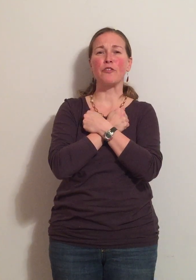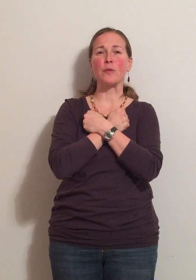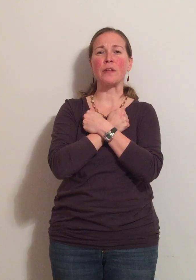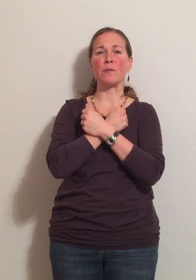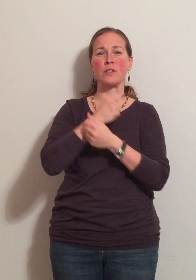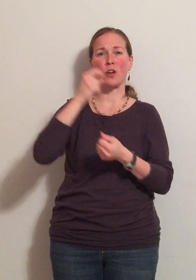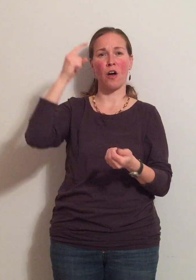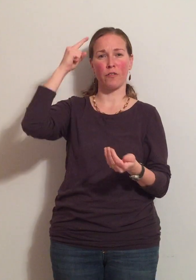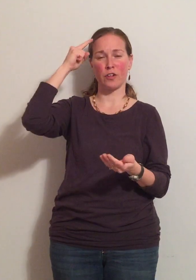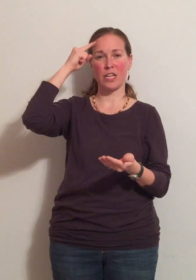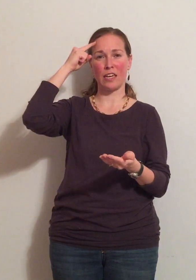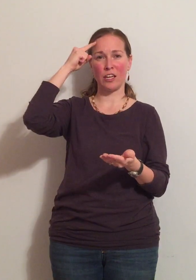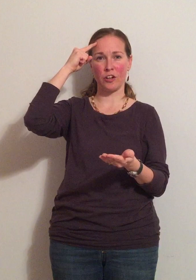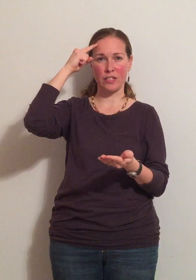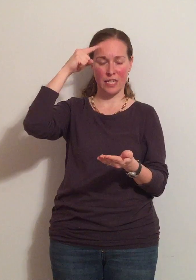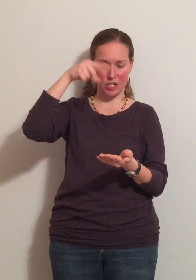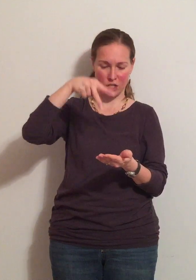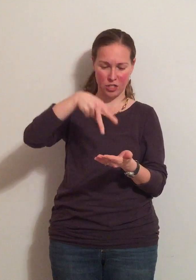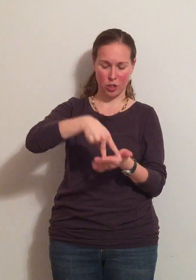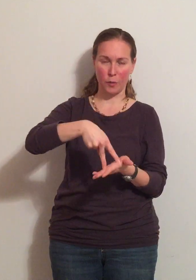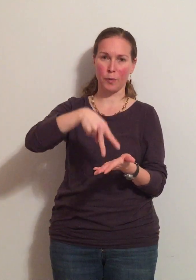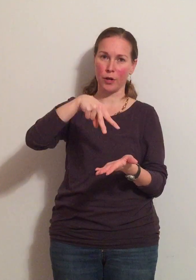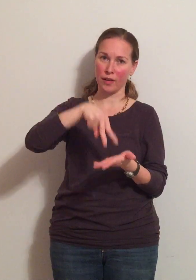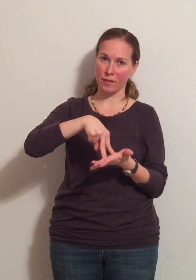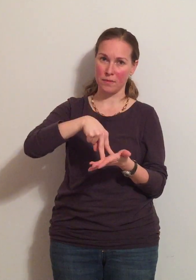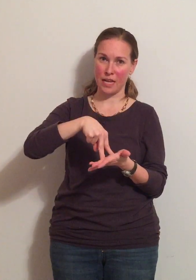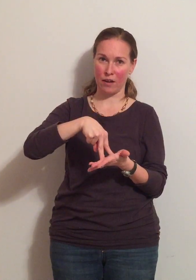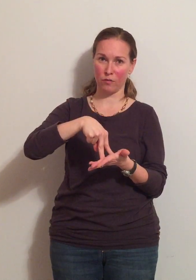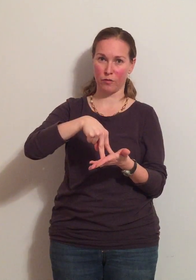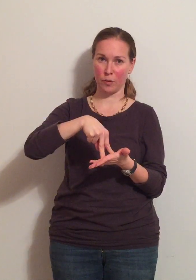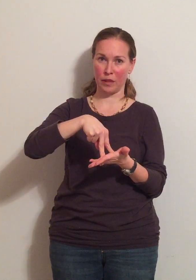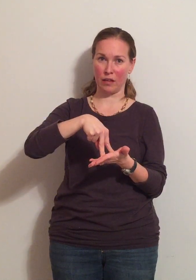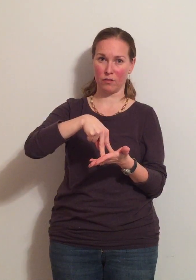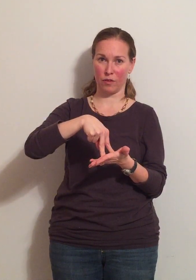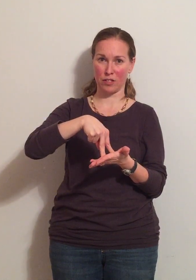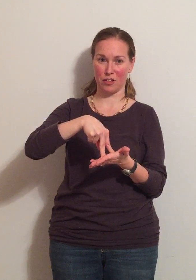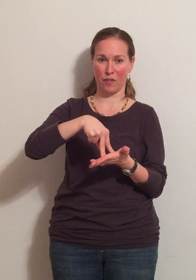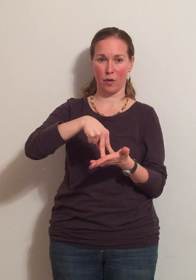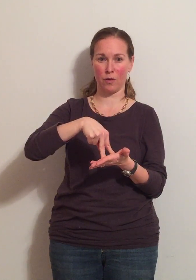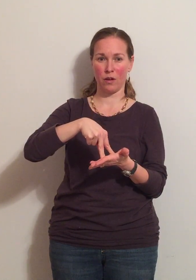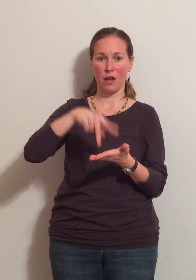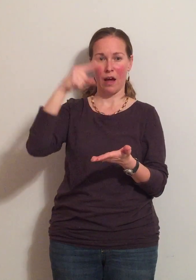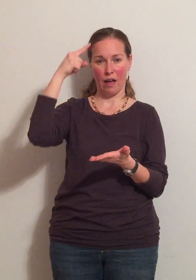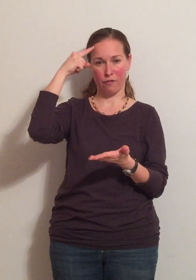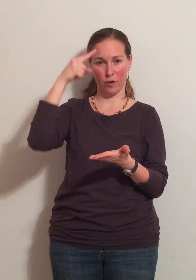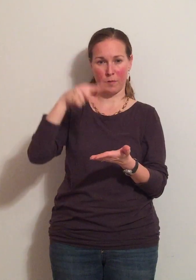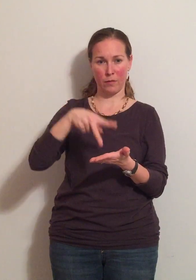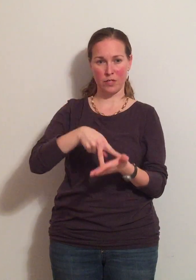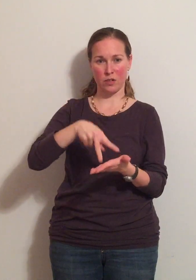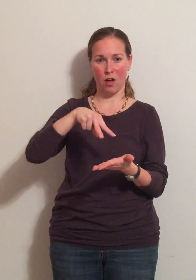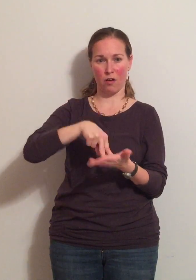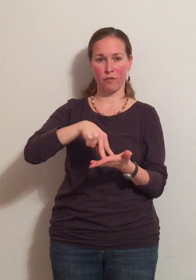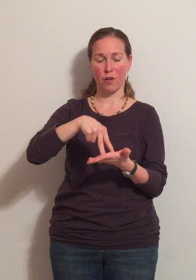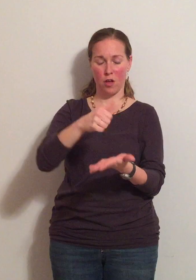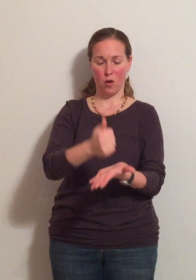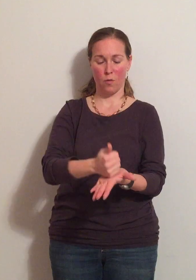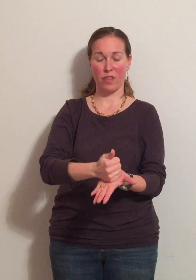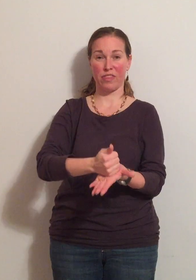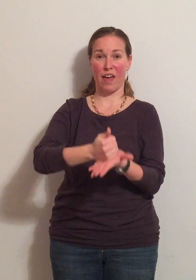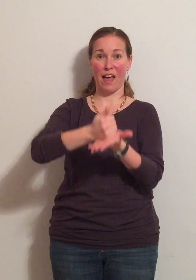firmly resolve. You're taking your intentions and you're putting them down firmly in front of you. I firmly resolve with the